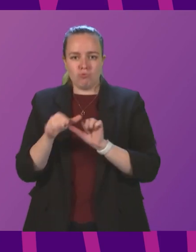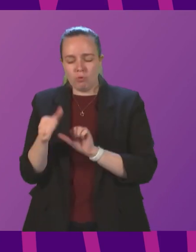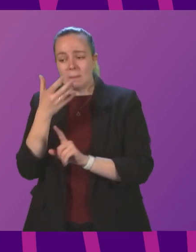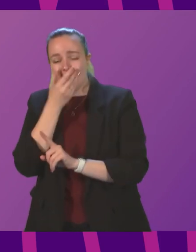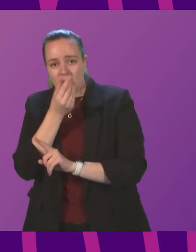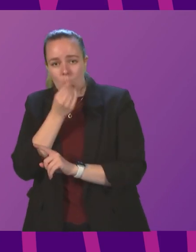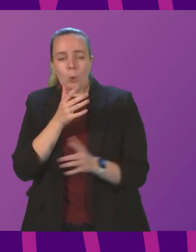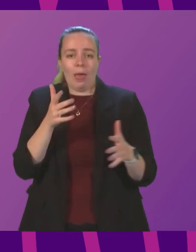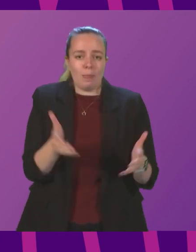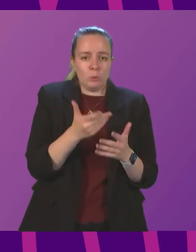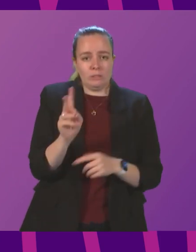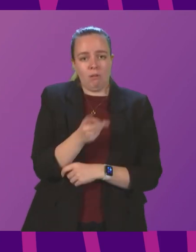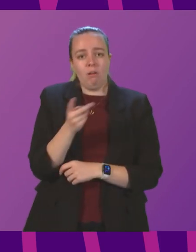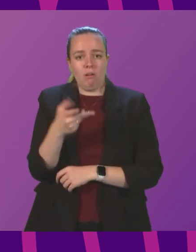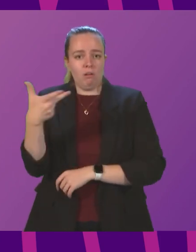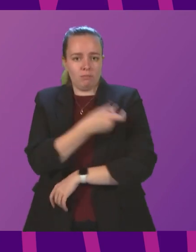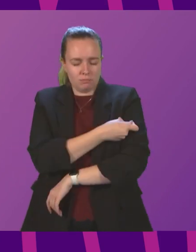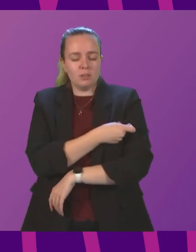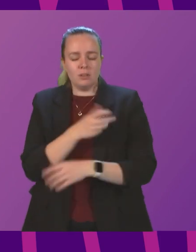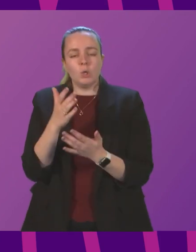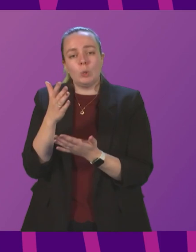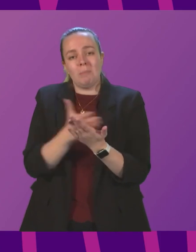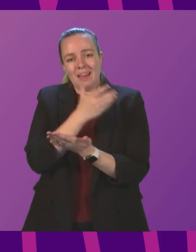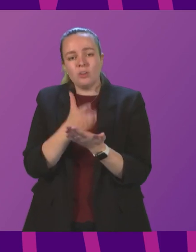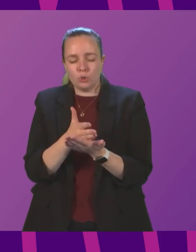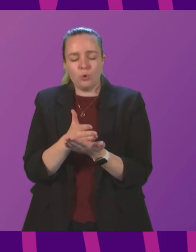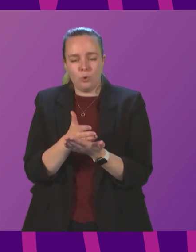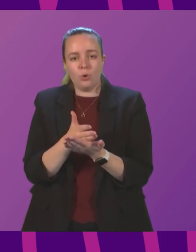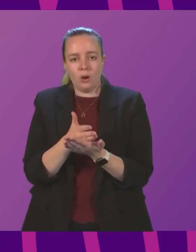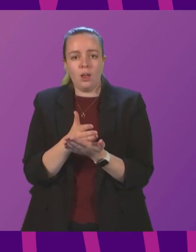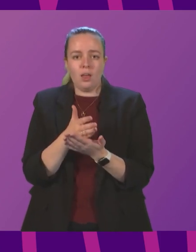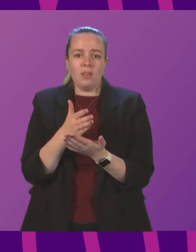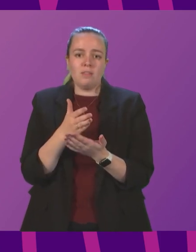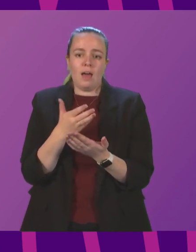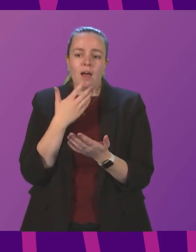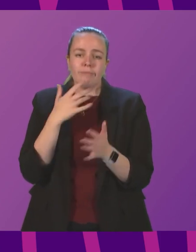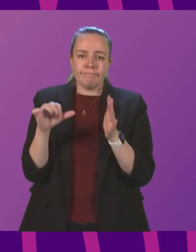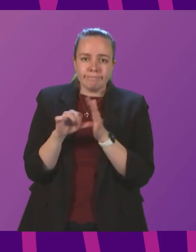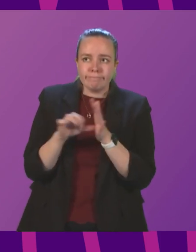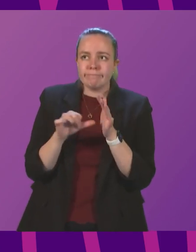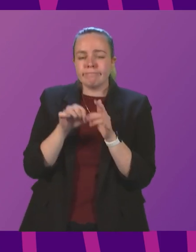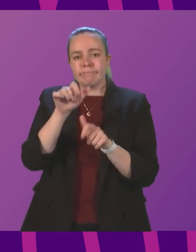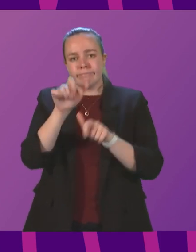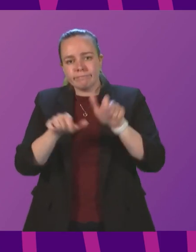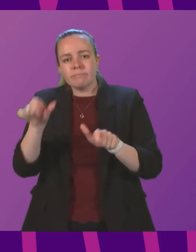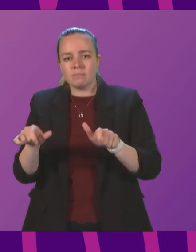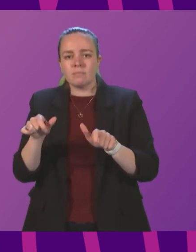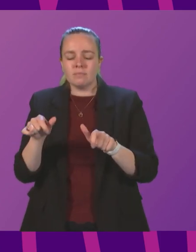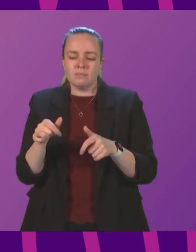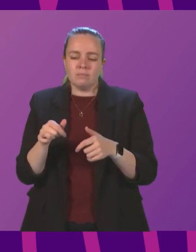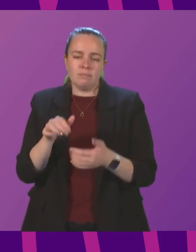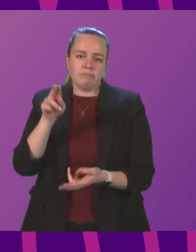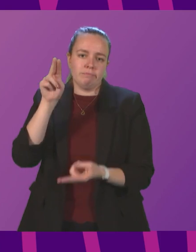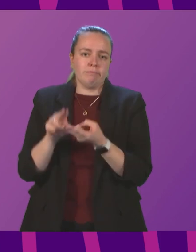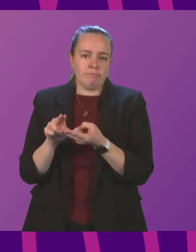flu and the booster jags to make sure that the inconvenience to members of the public is kept to an